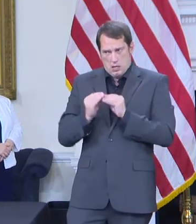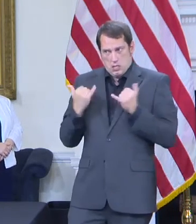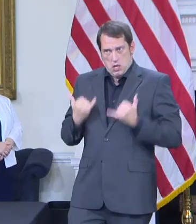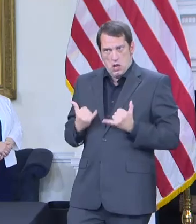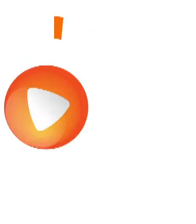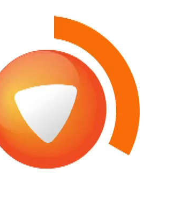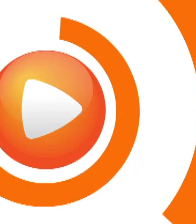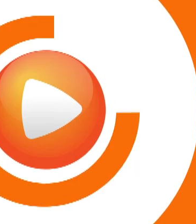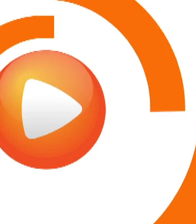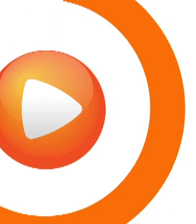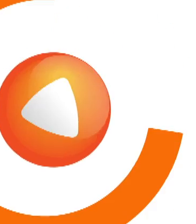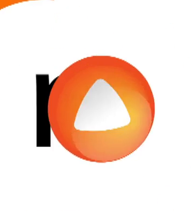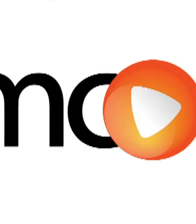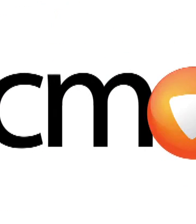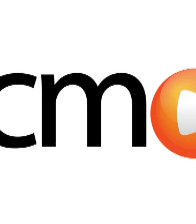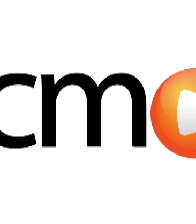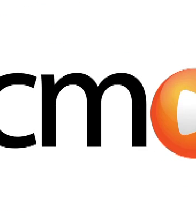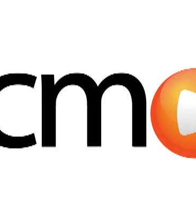Maryland children.